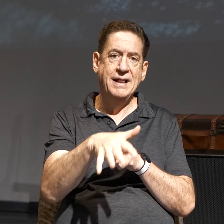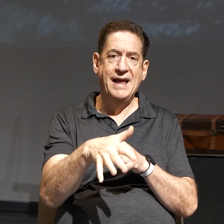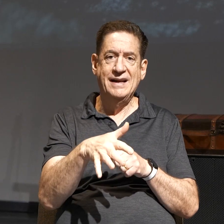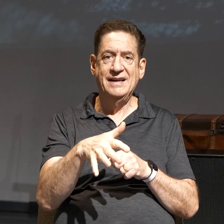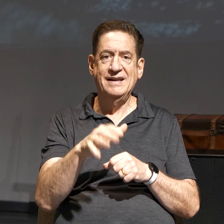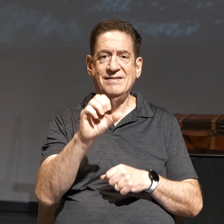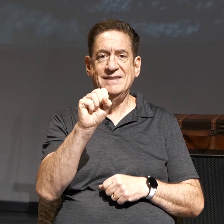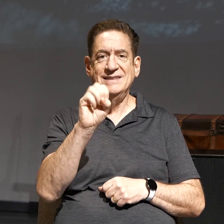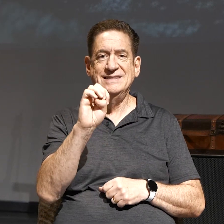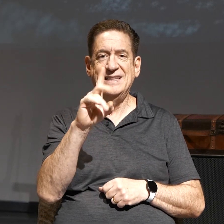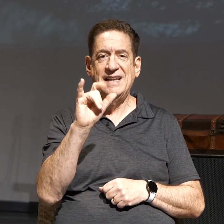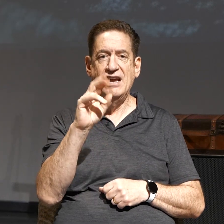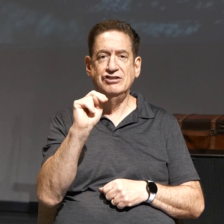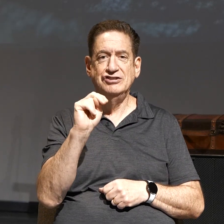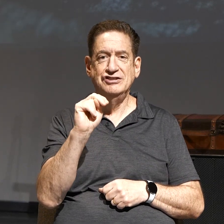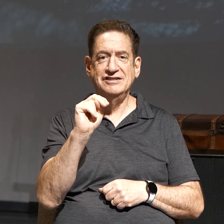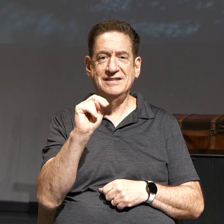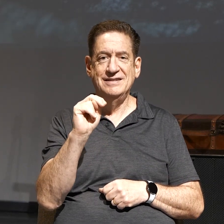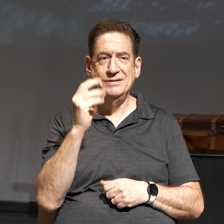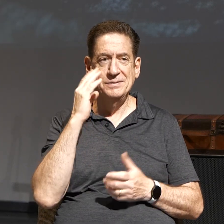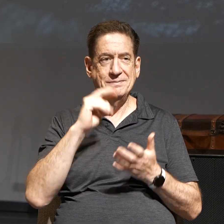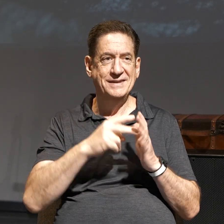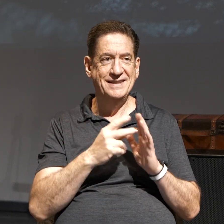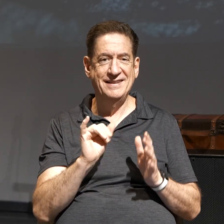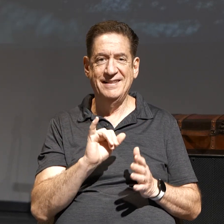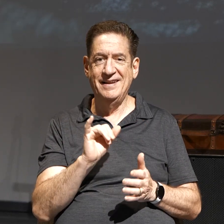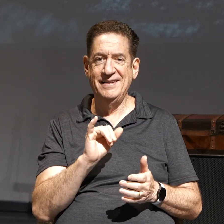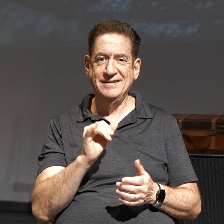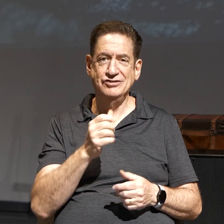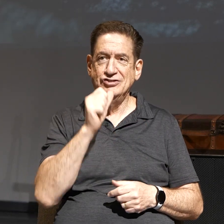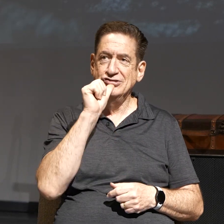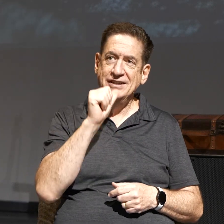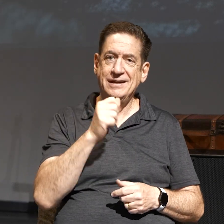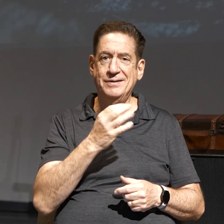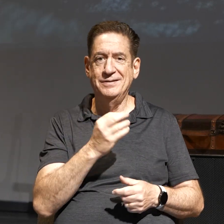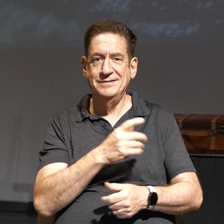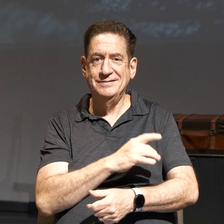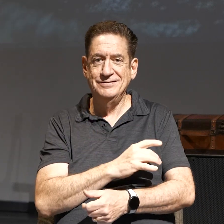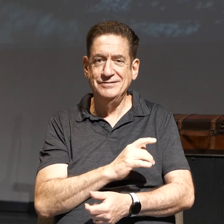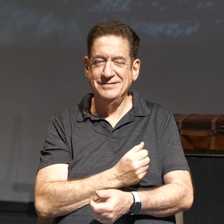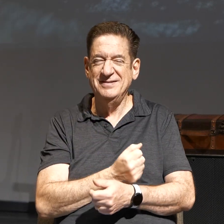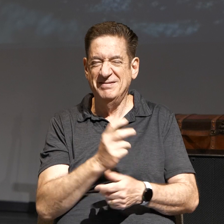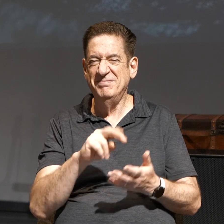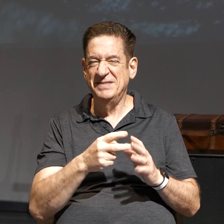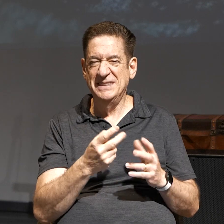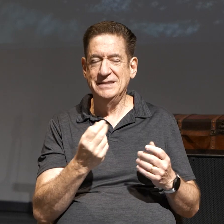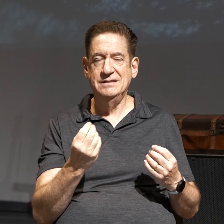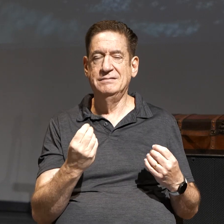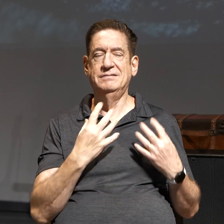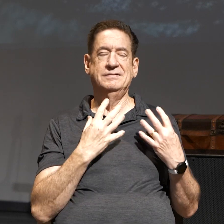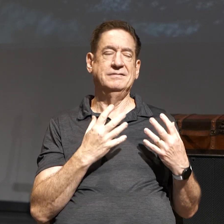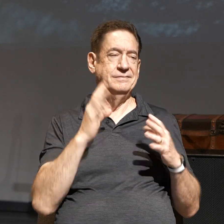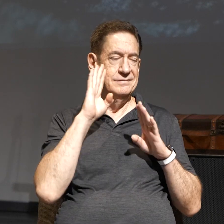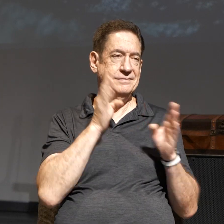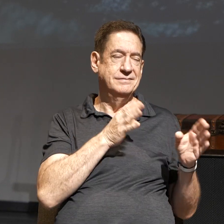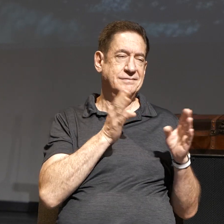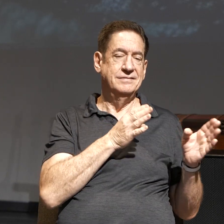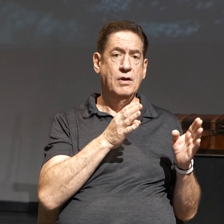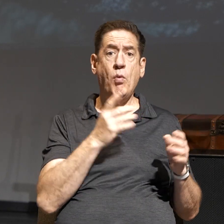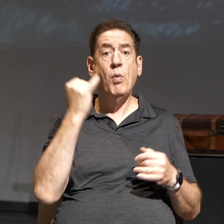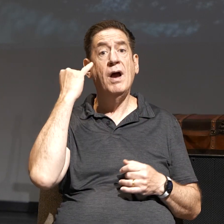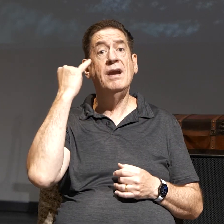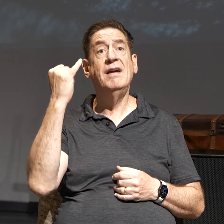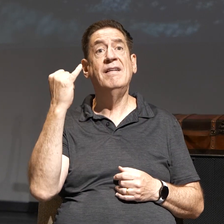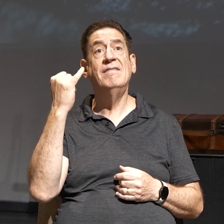How to avoid God. Now, let me ask you this. What would you think if Nancy and I didn't talk